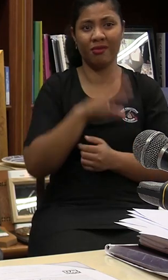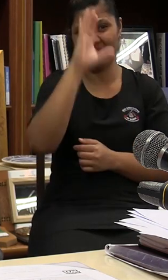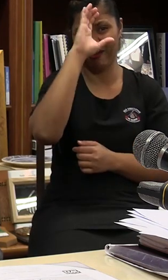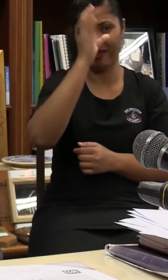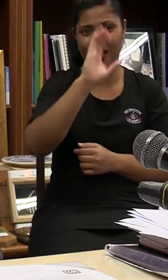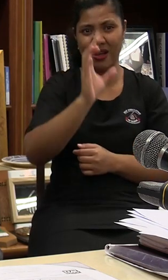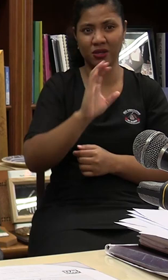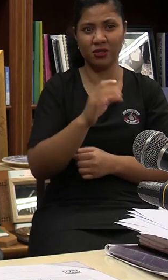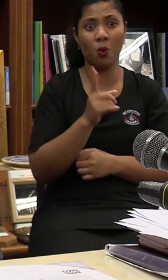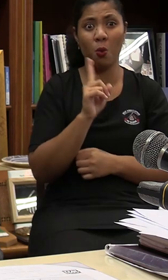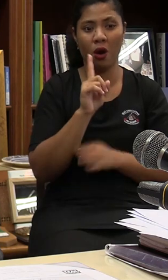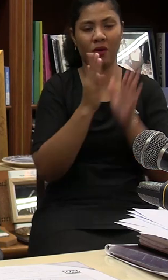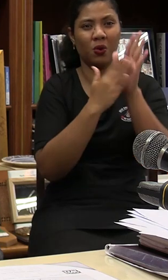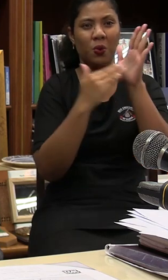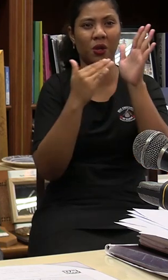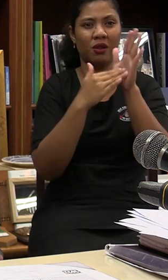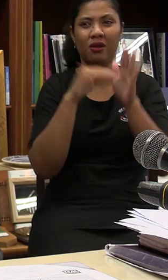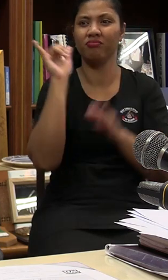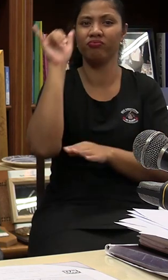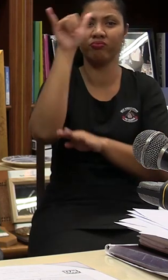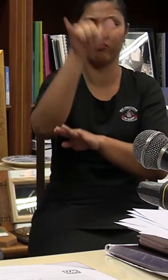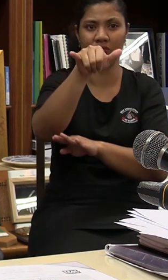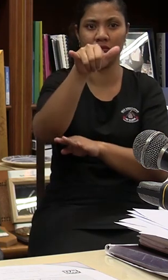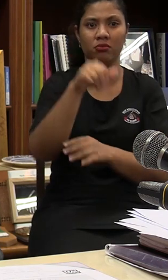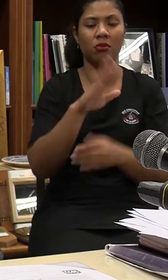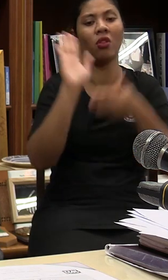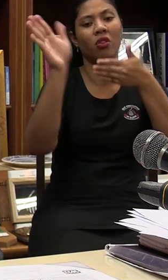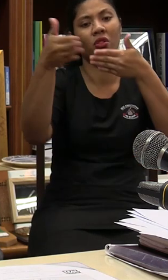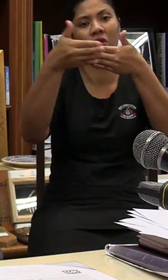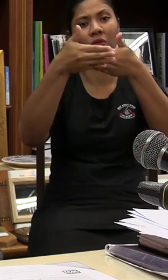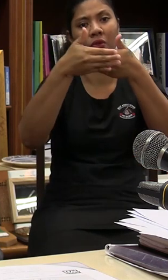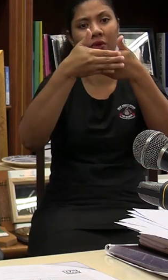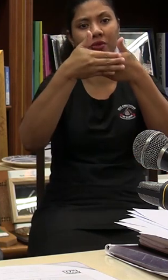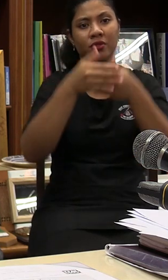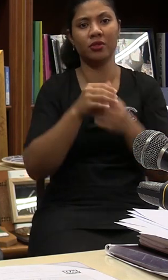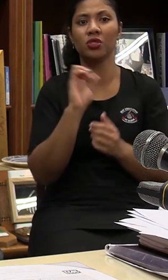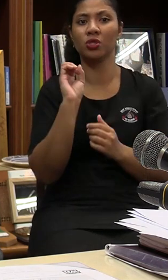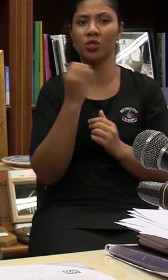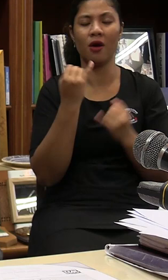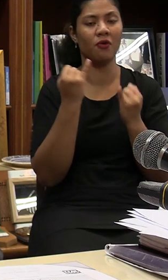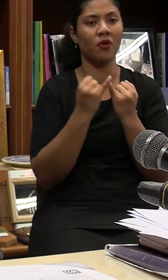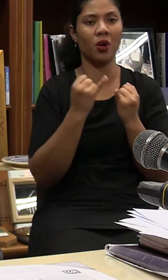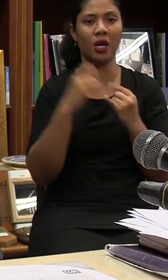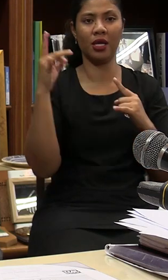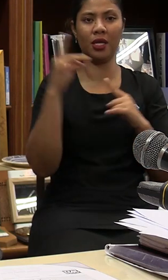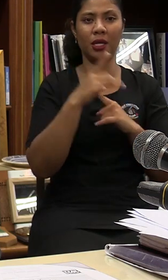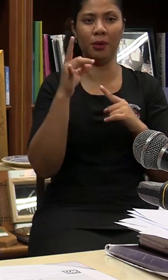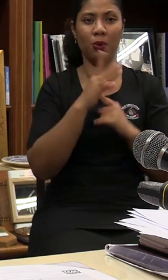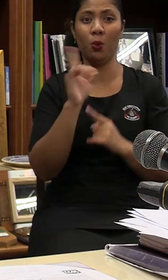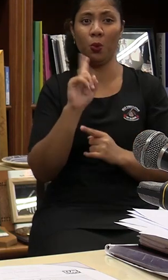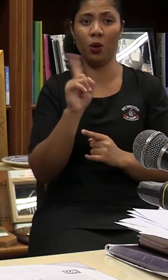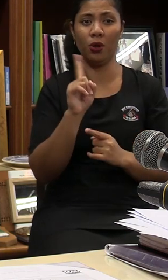University. When he the University Duleen. he working with his for the